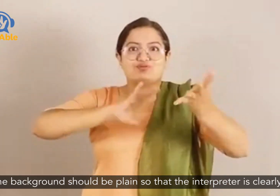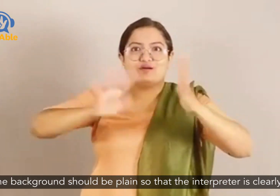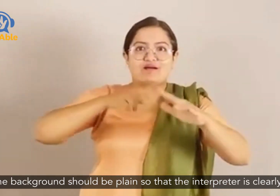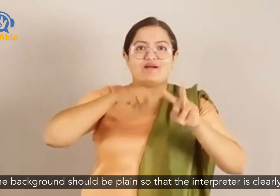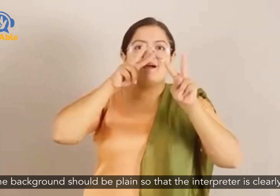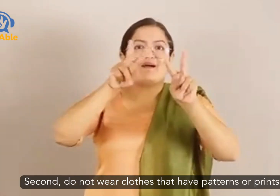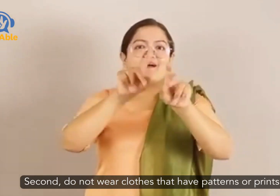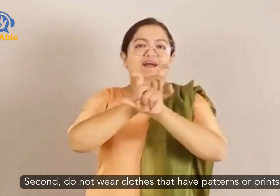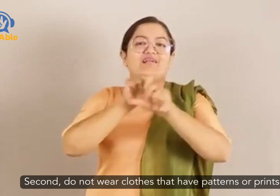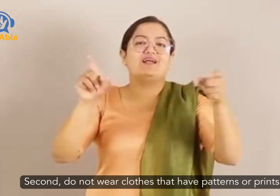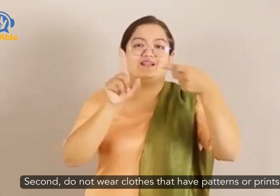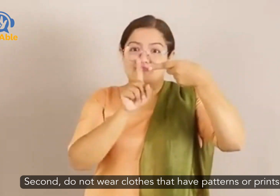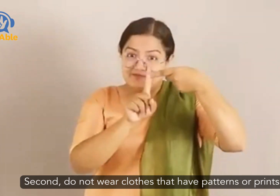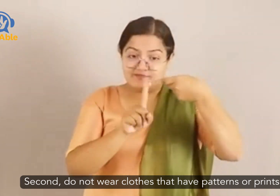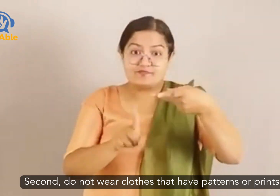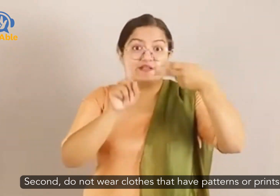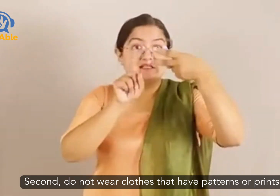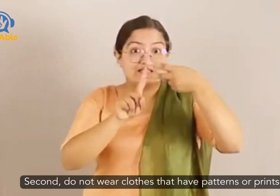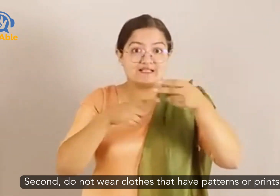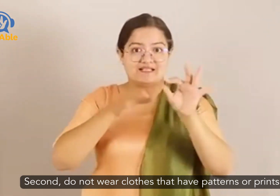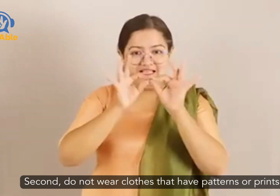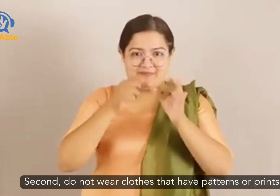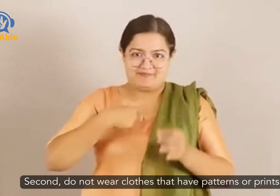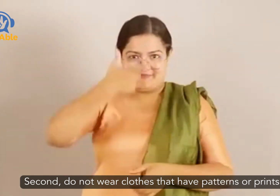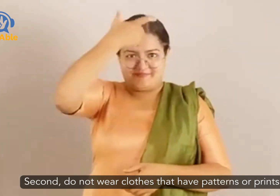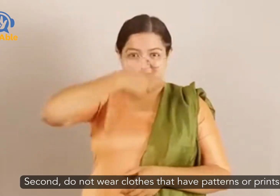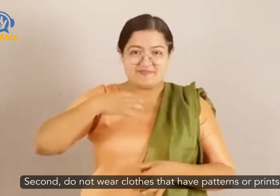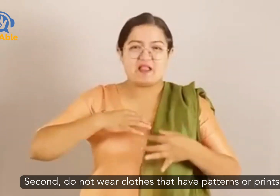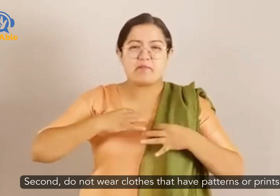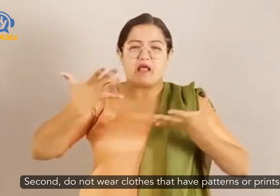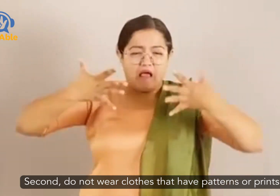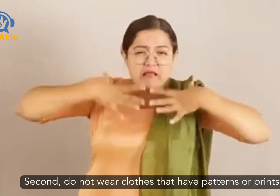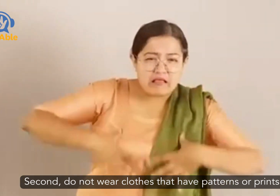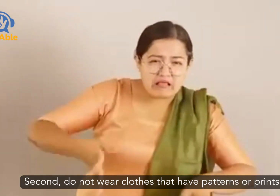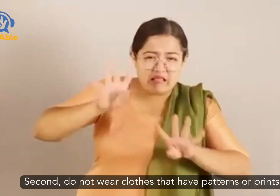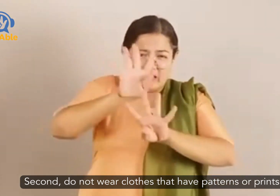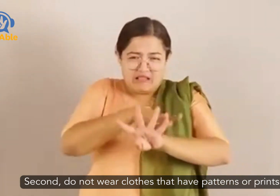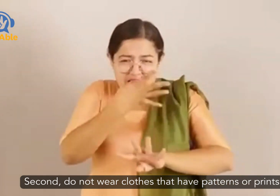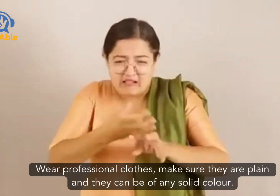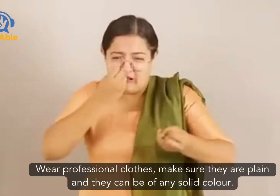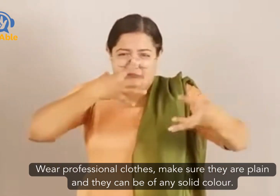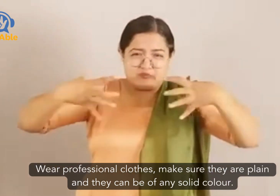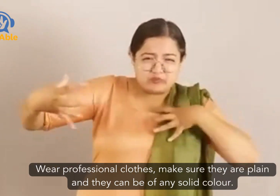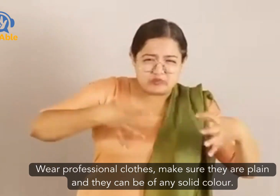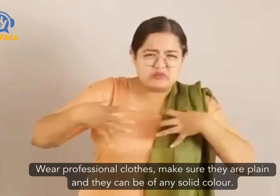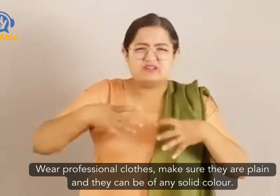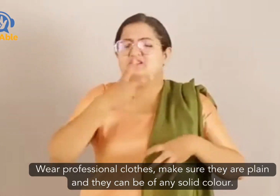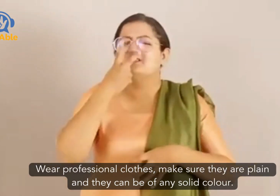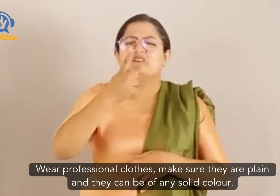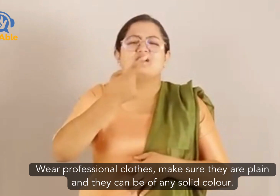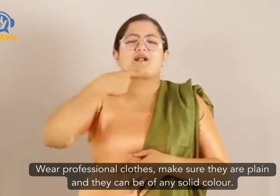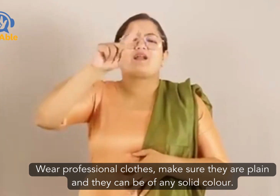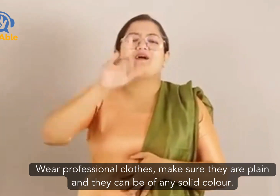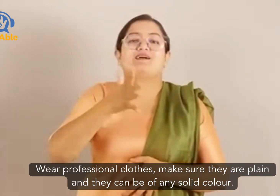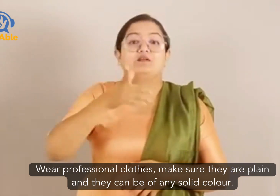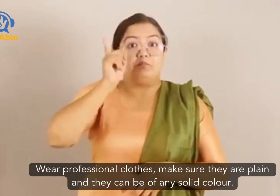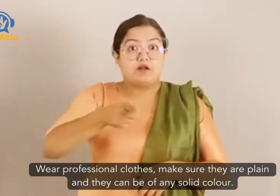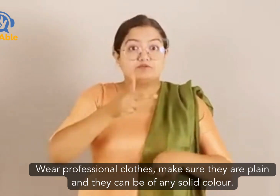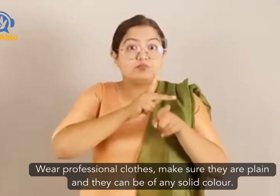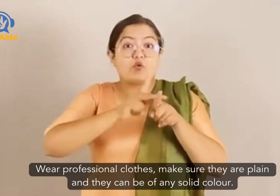second do not wear clothes that have pattern or prints where professional clothes make sure they're plain